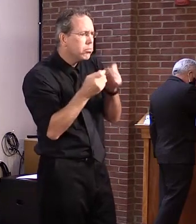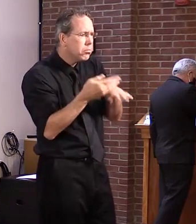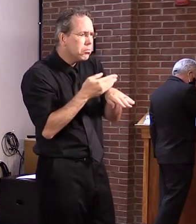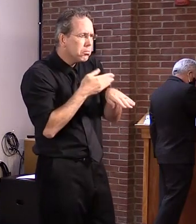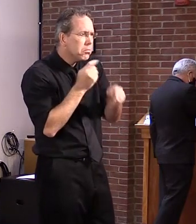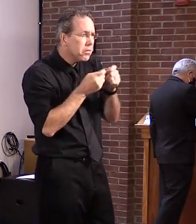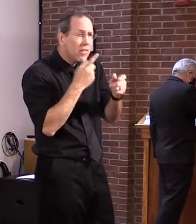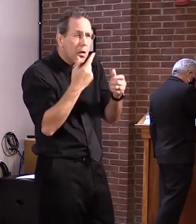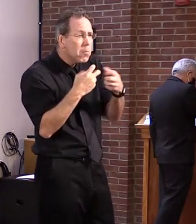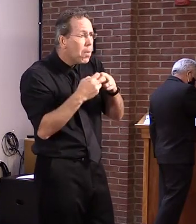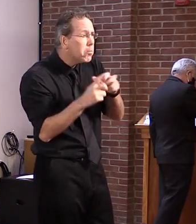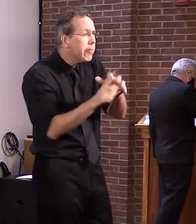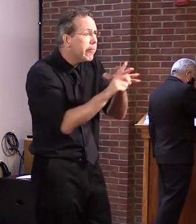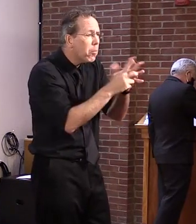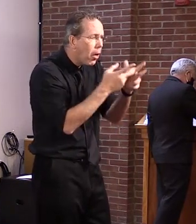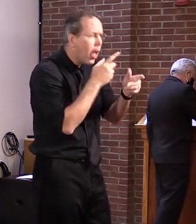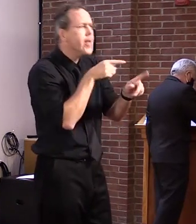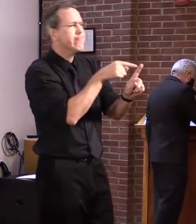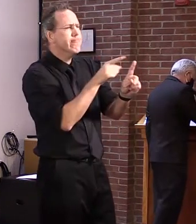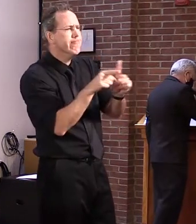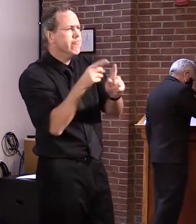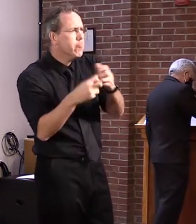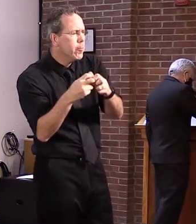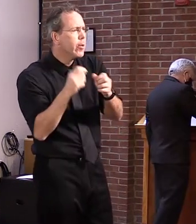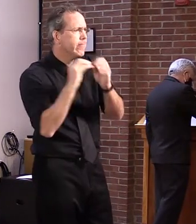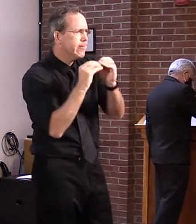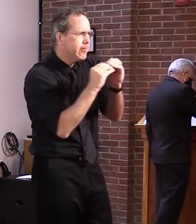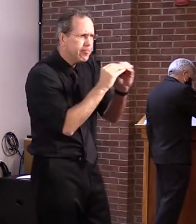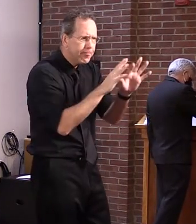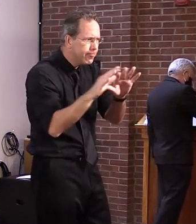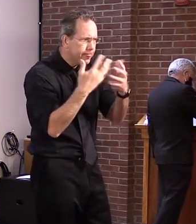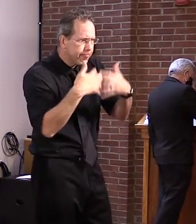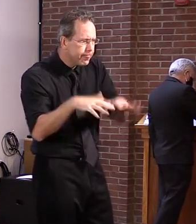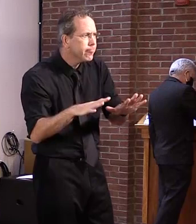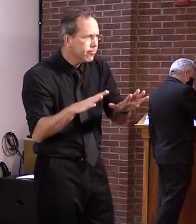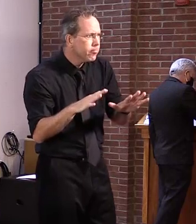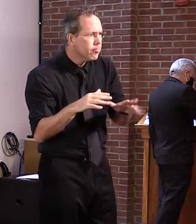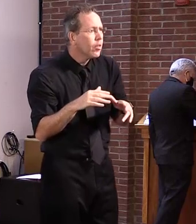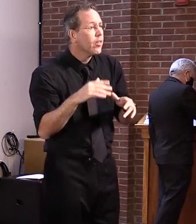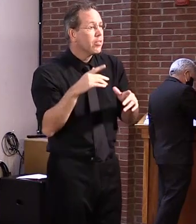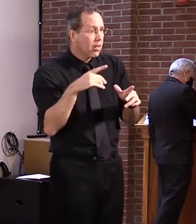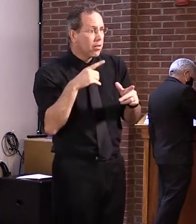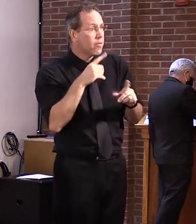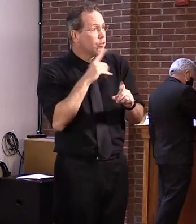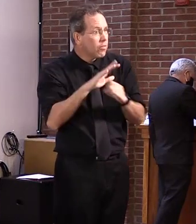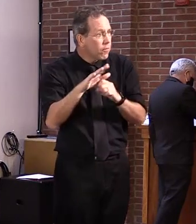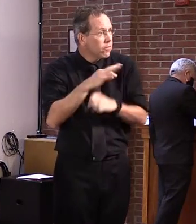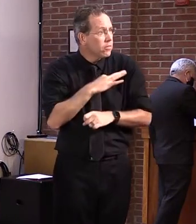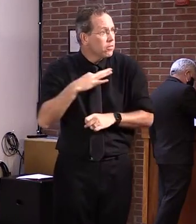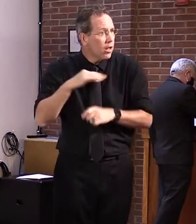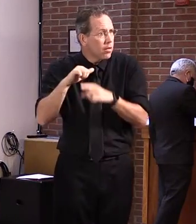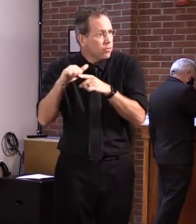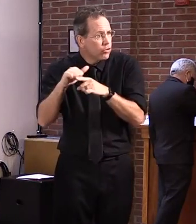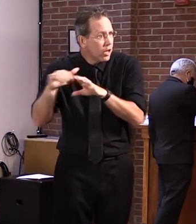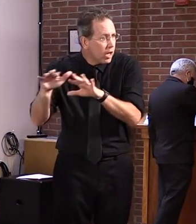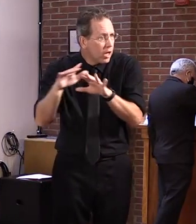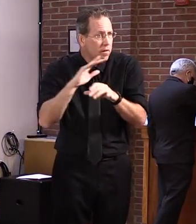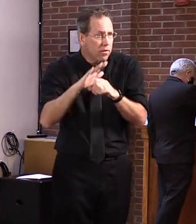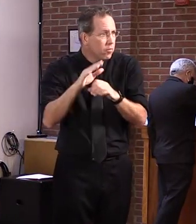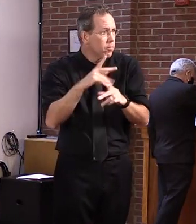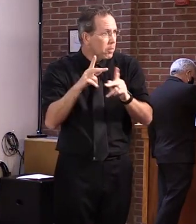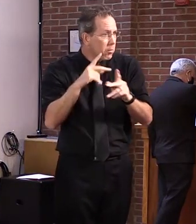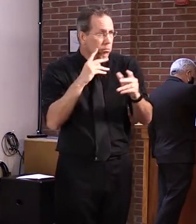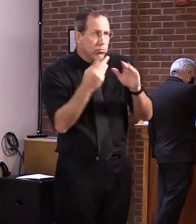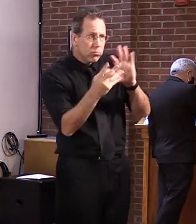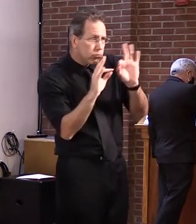ensure that our safety protocols for our employees and for the visitors at our locations, um, are successful. And